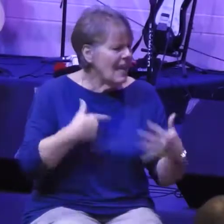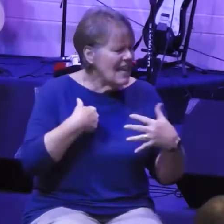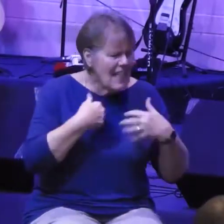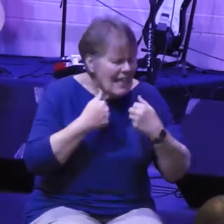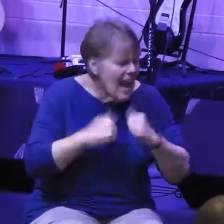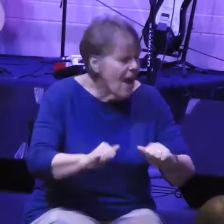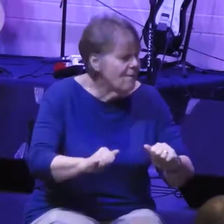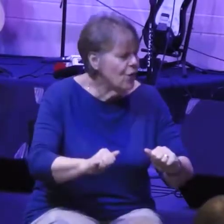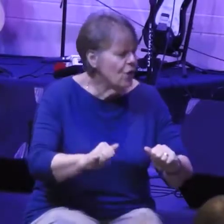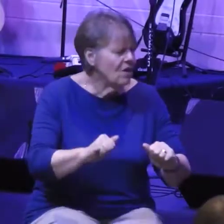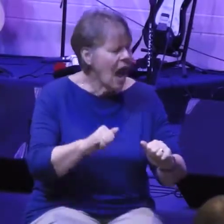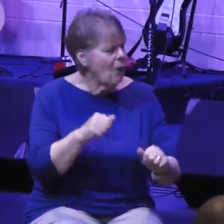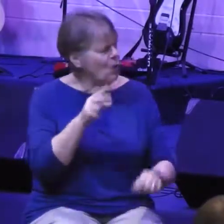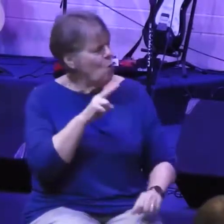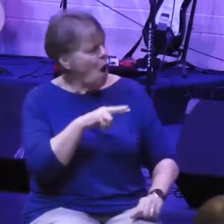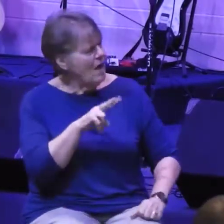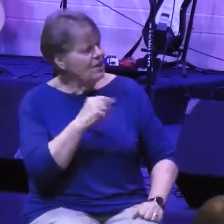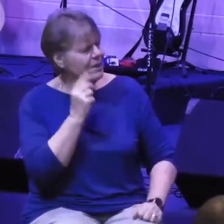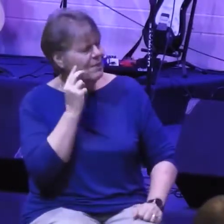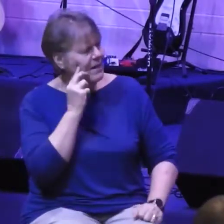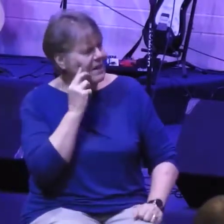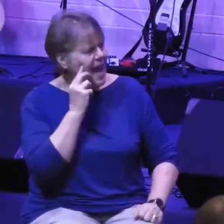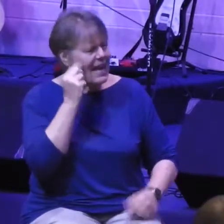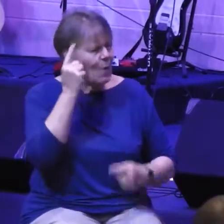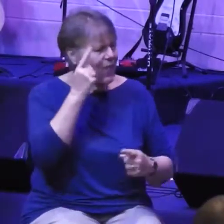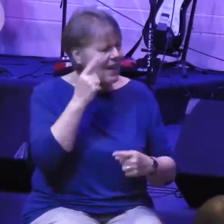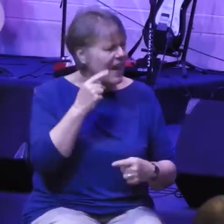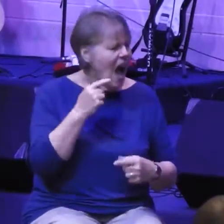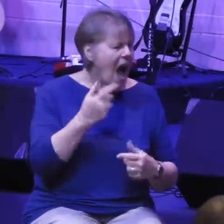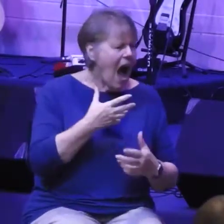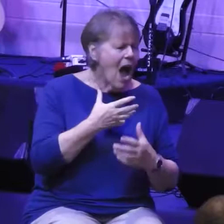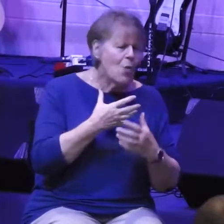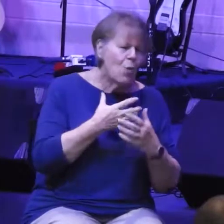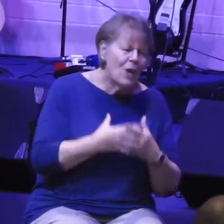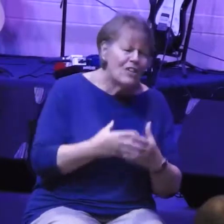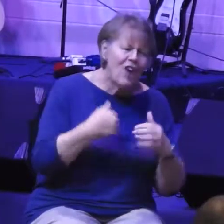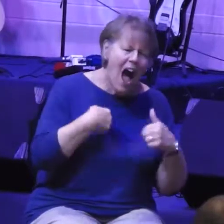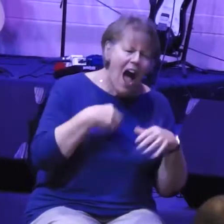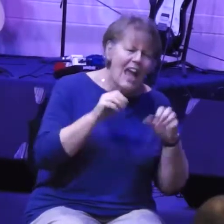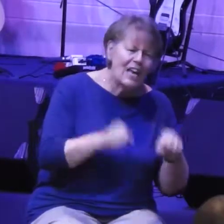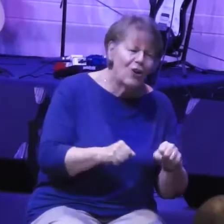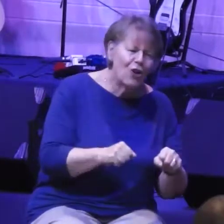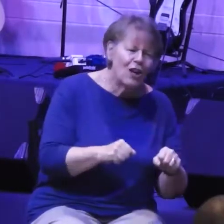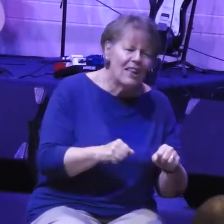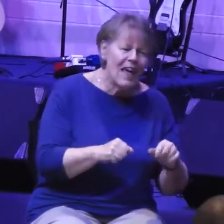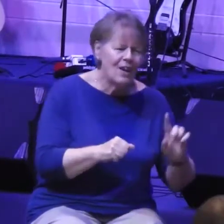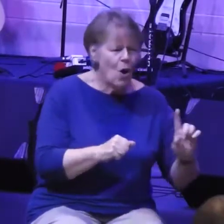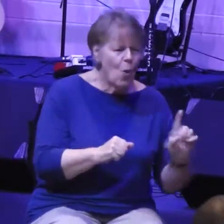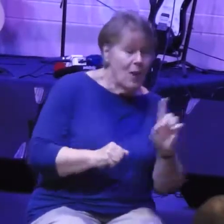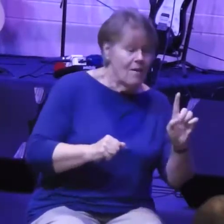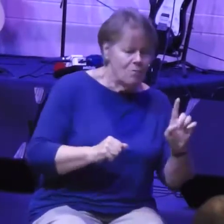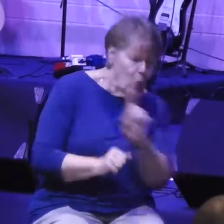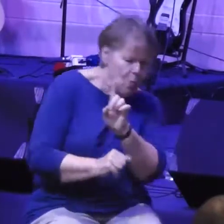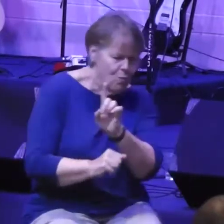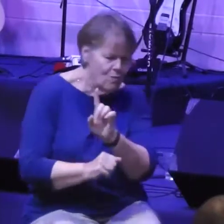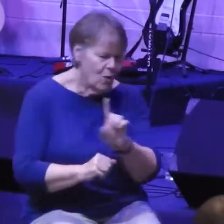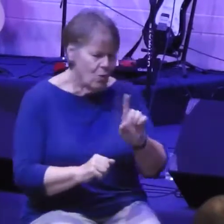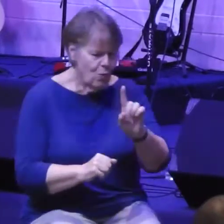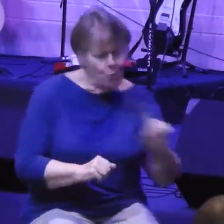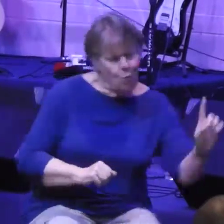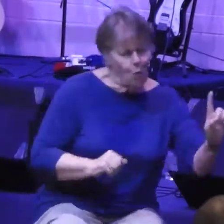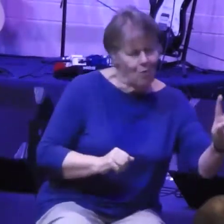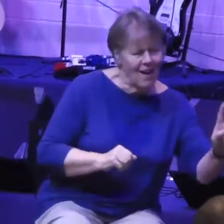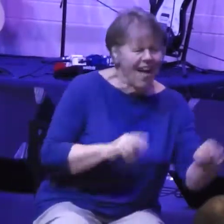could avoid and weave and dodge and get past my opponents like Russ